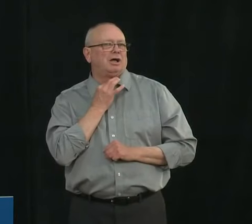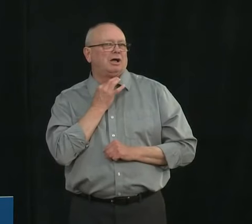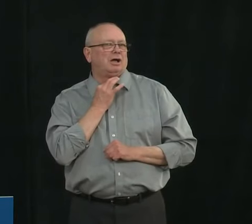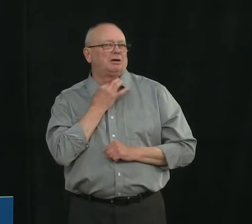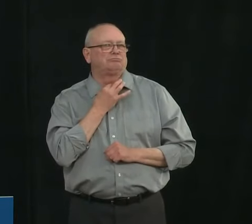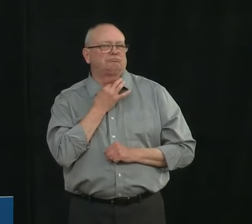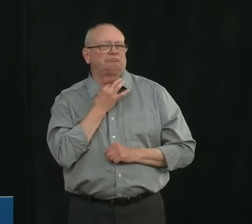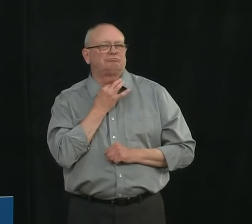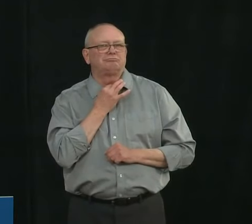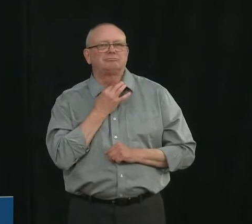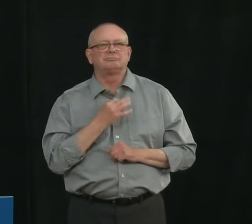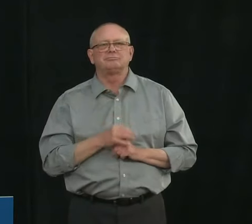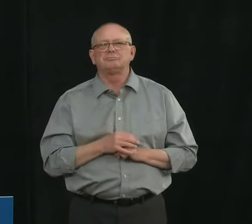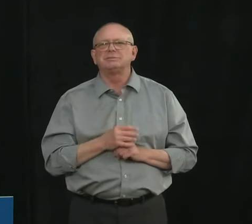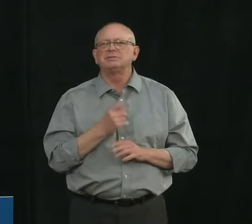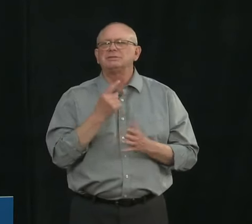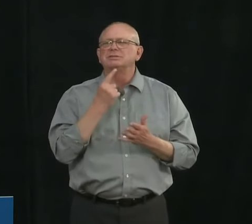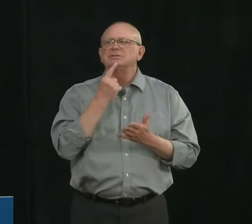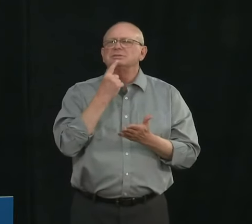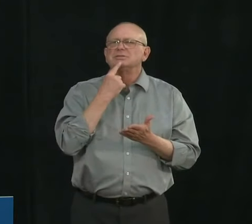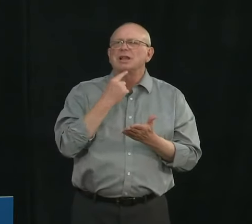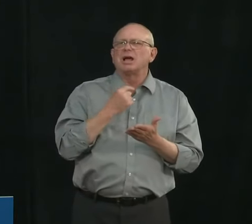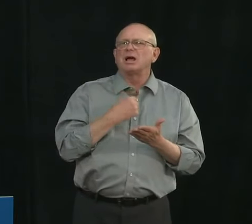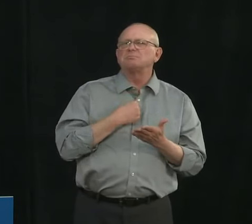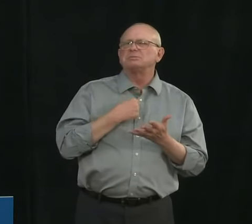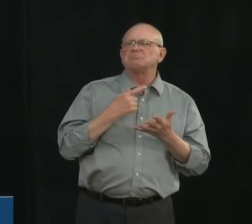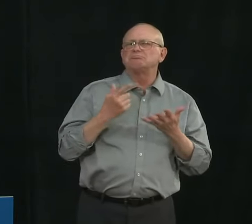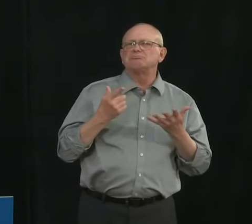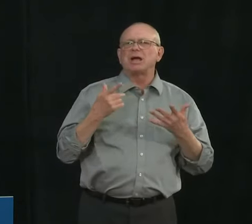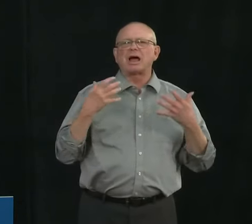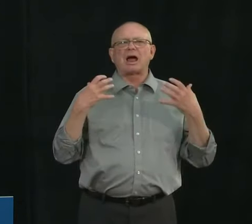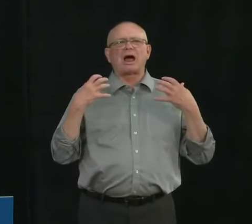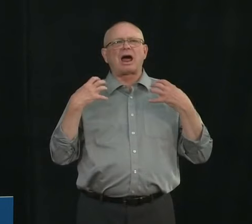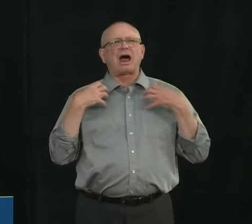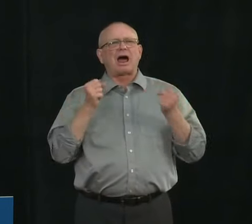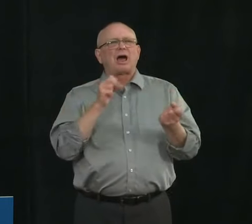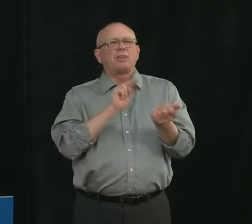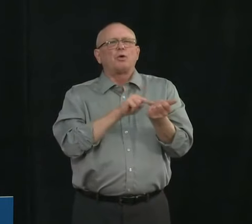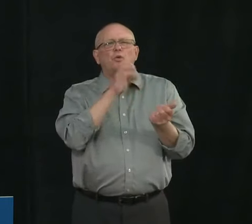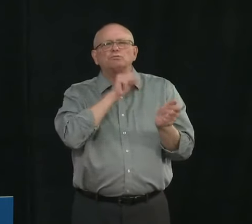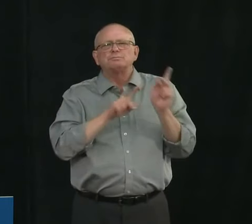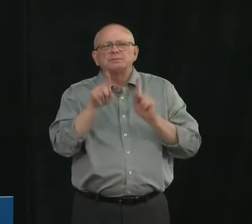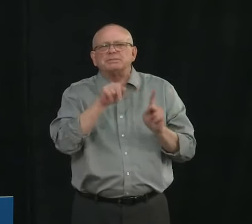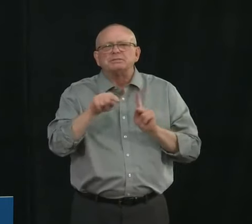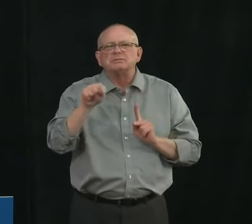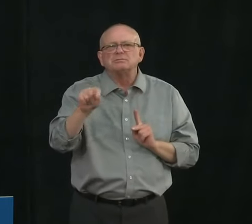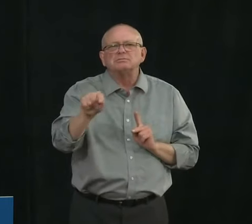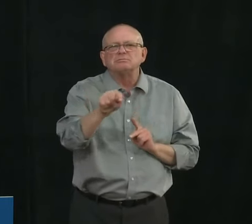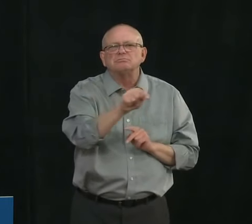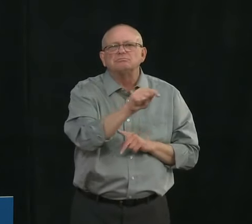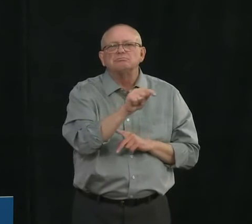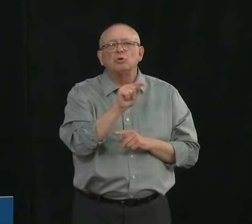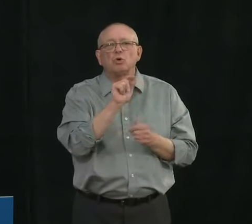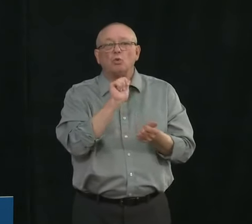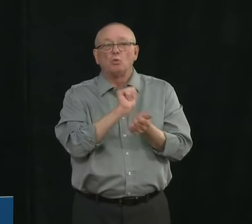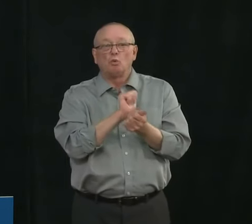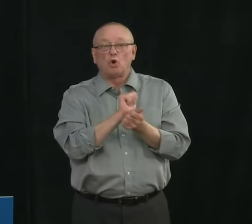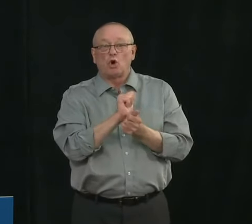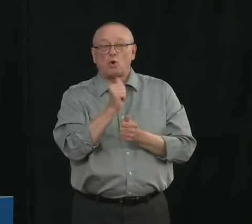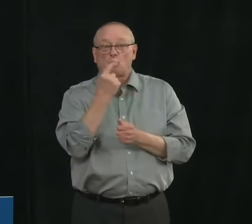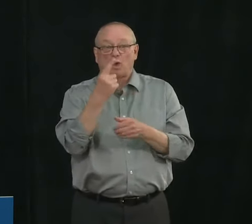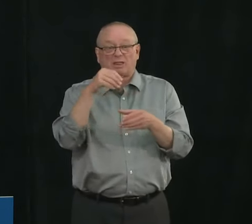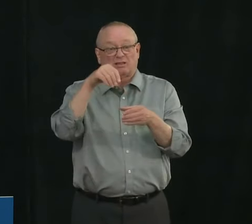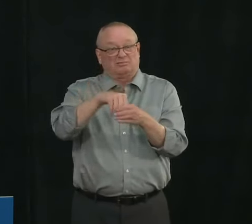long-term care. I understand that that limitation doesn't apply to people who work in other settings such as hospitals or fast food restaurants